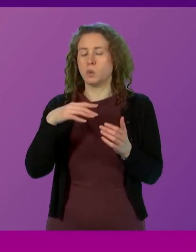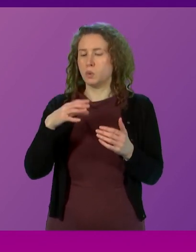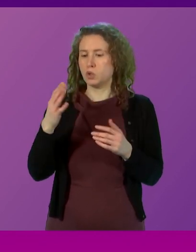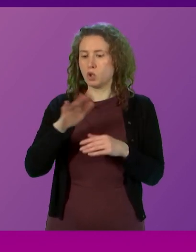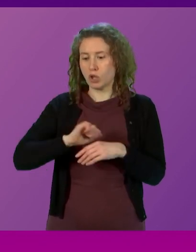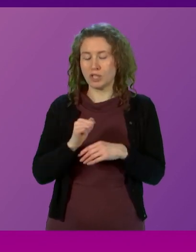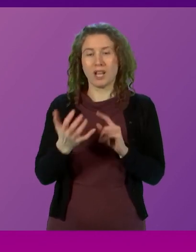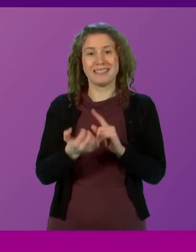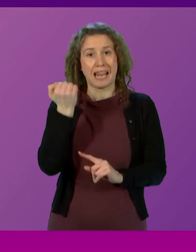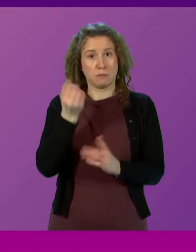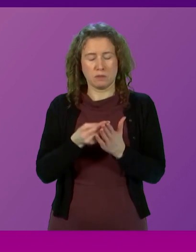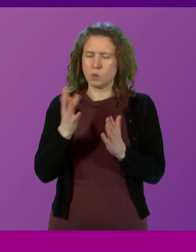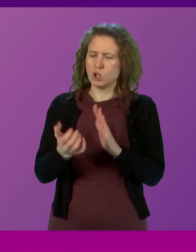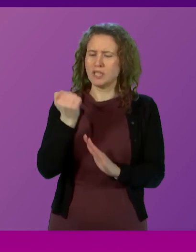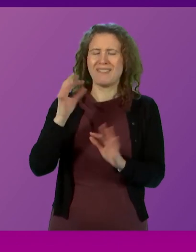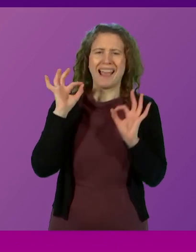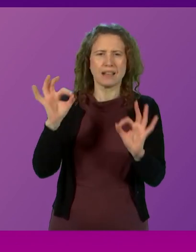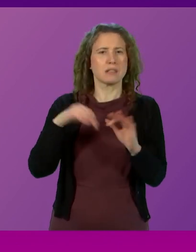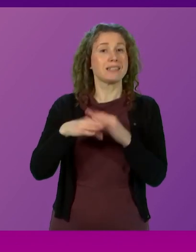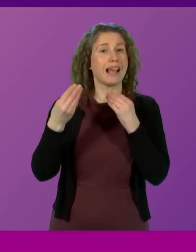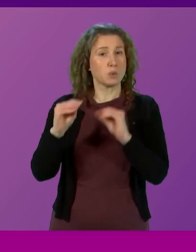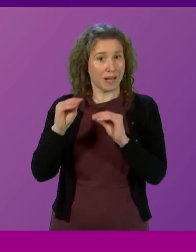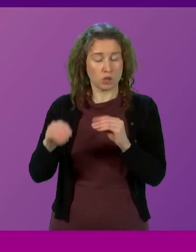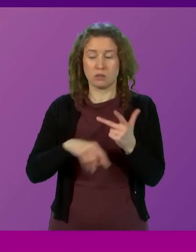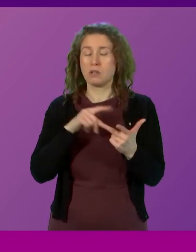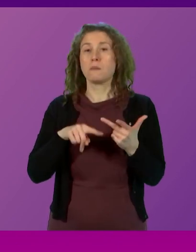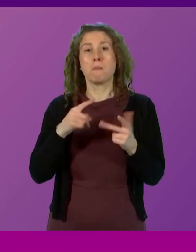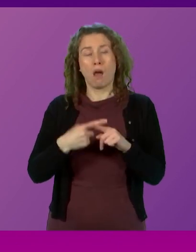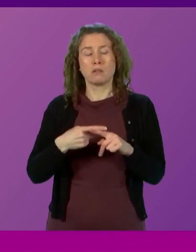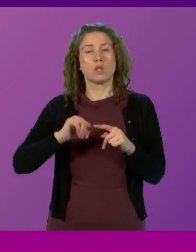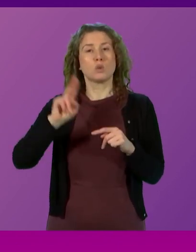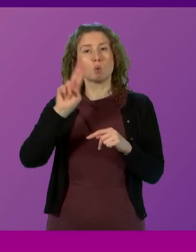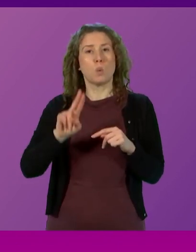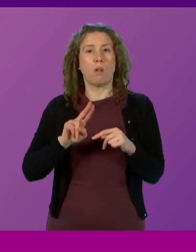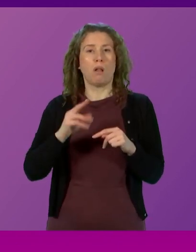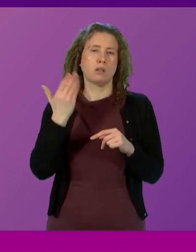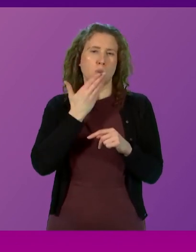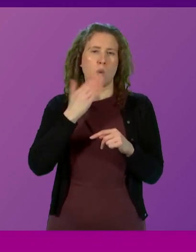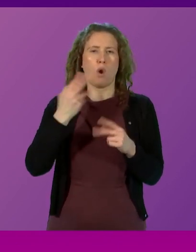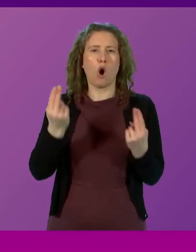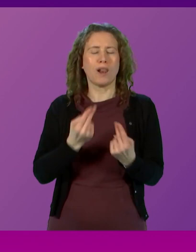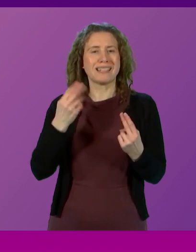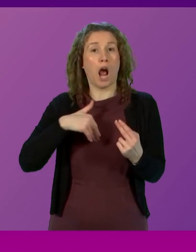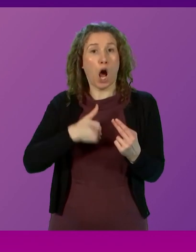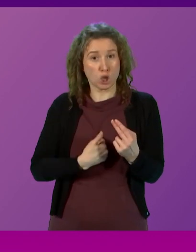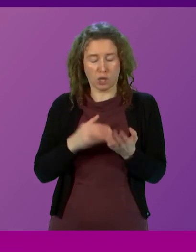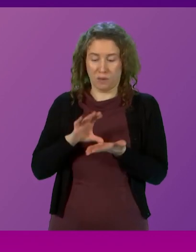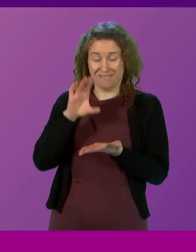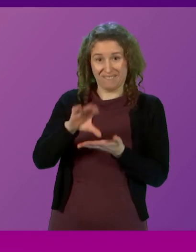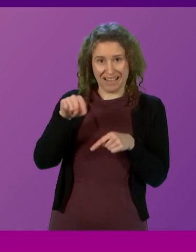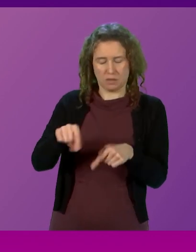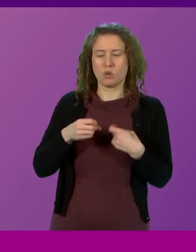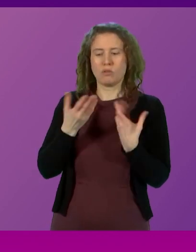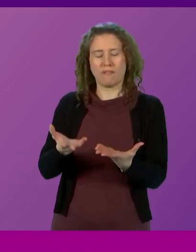excellence and equity in education, and tackling school holiday hunger with investment of £22 million to provide